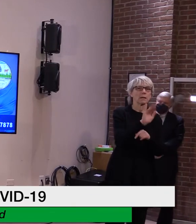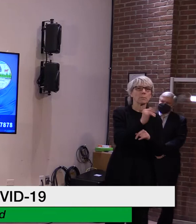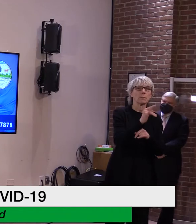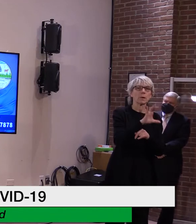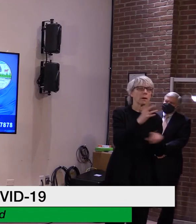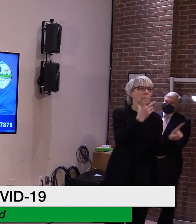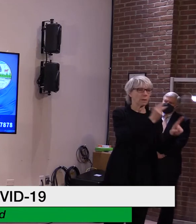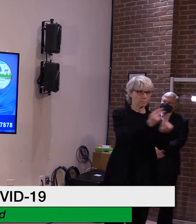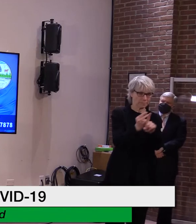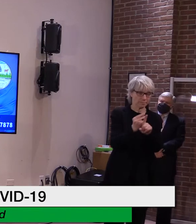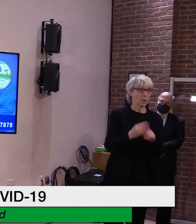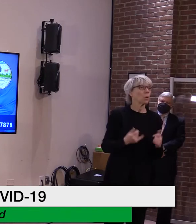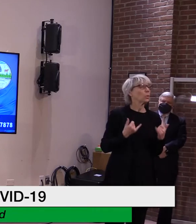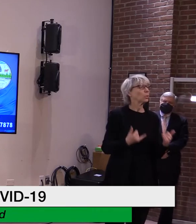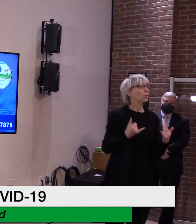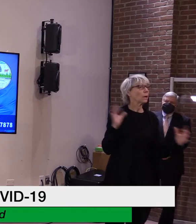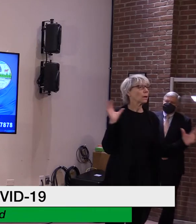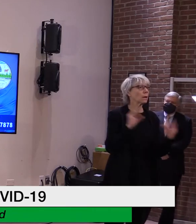cases,